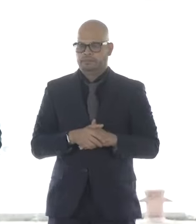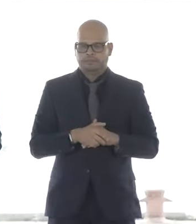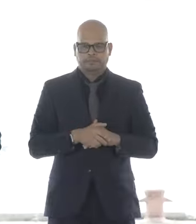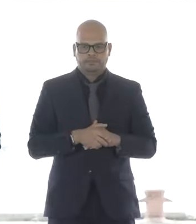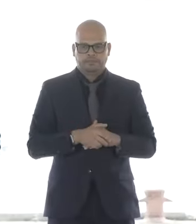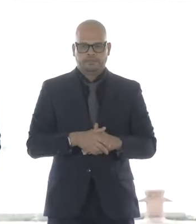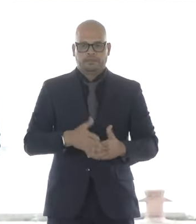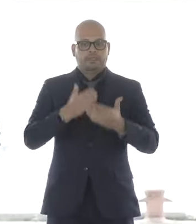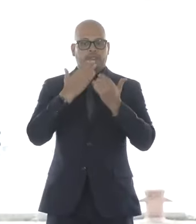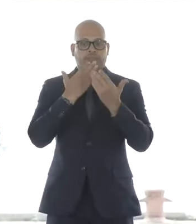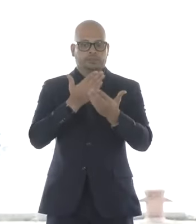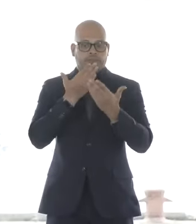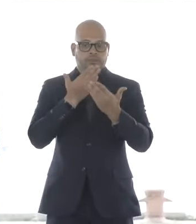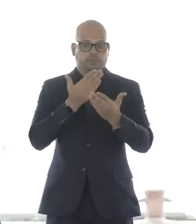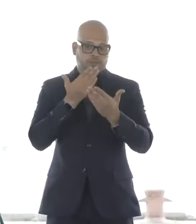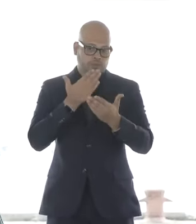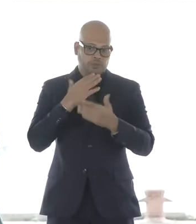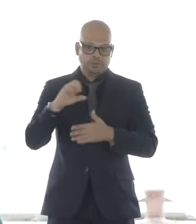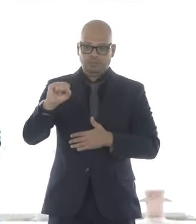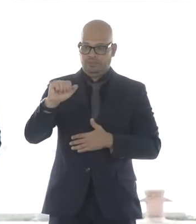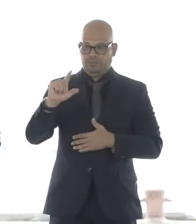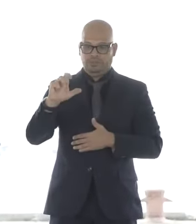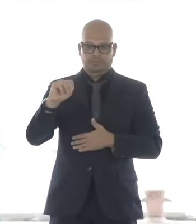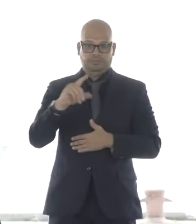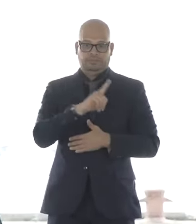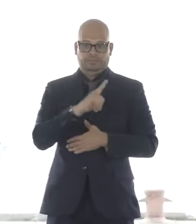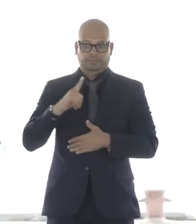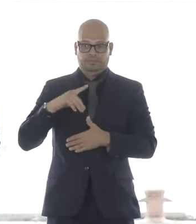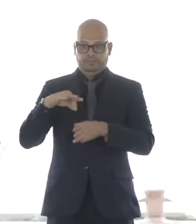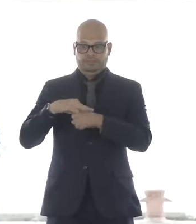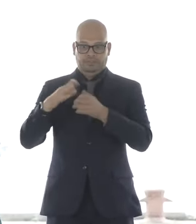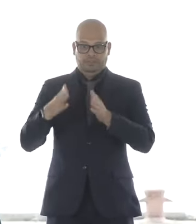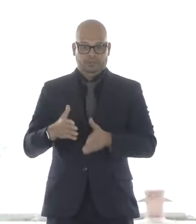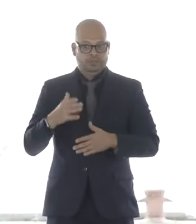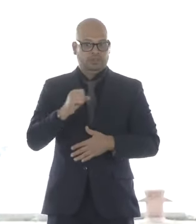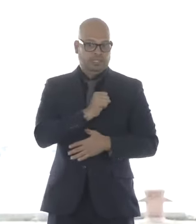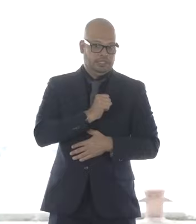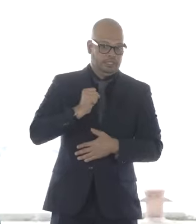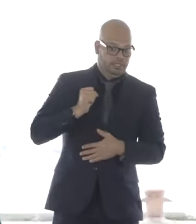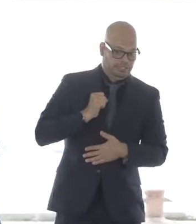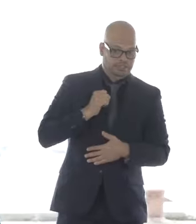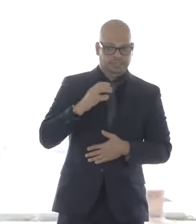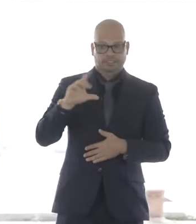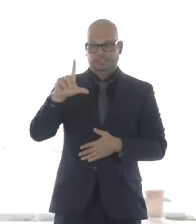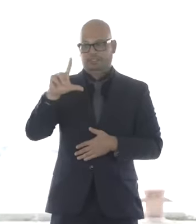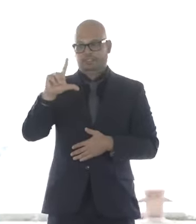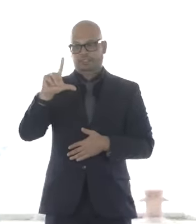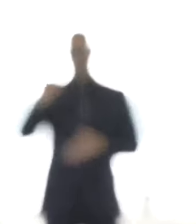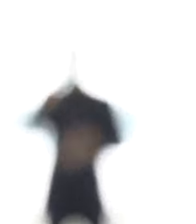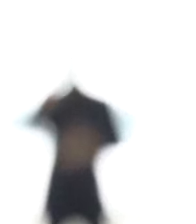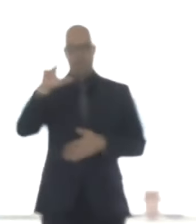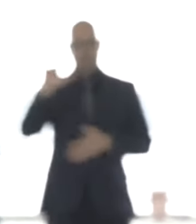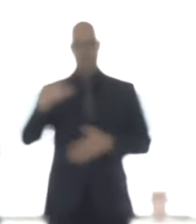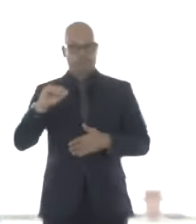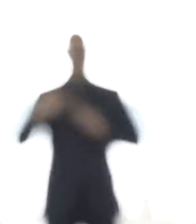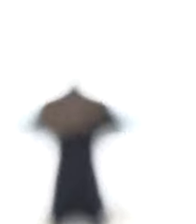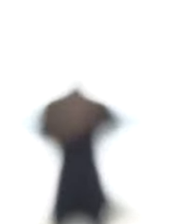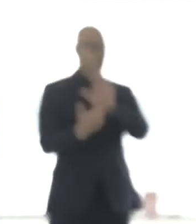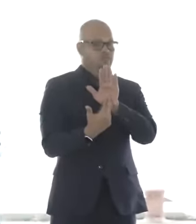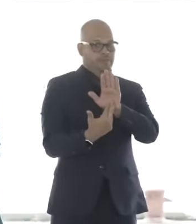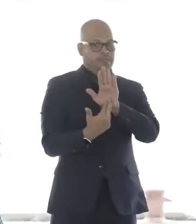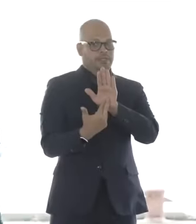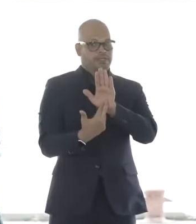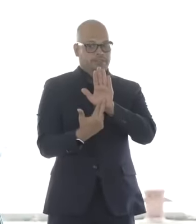amazing legislators, Senator Joan Lovely, and Representative Manny Cruz for their support of our work,